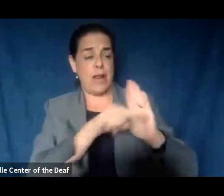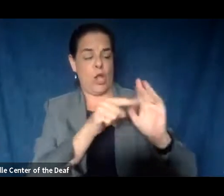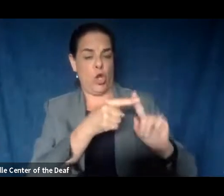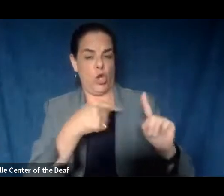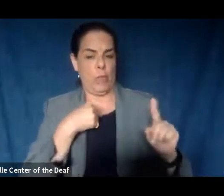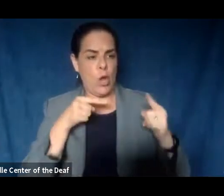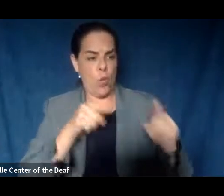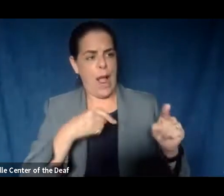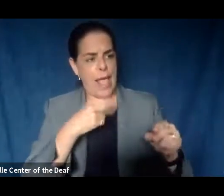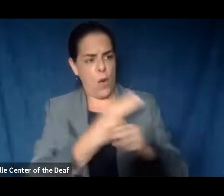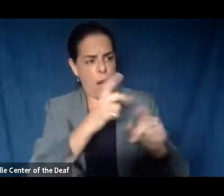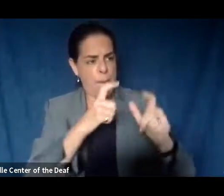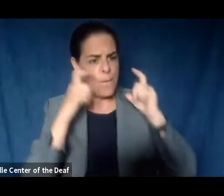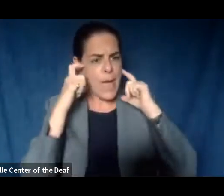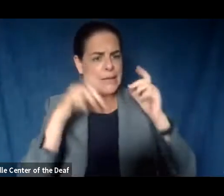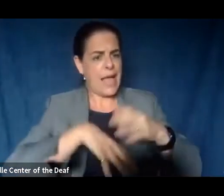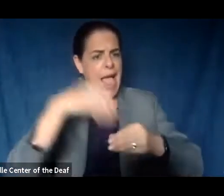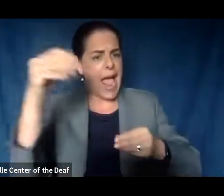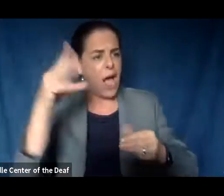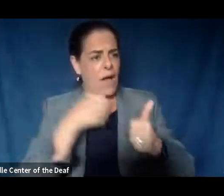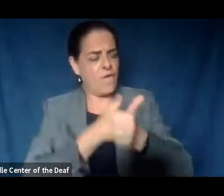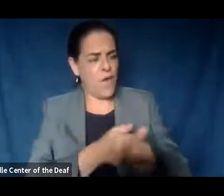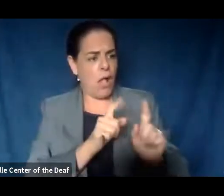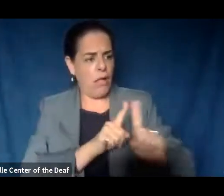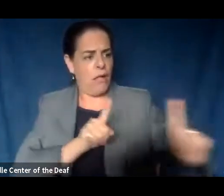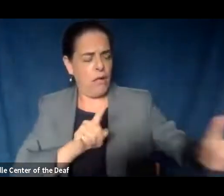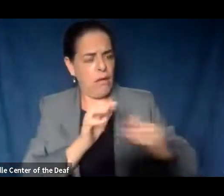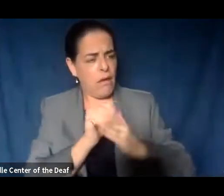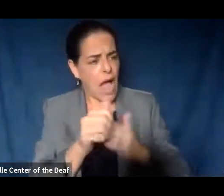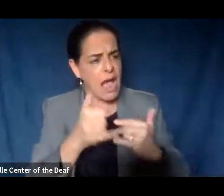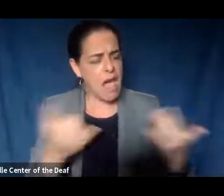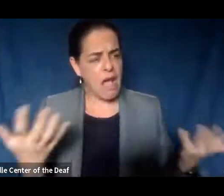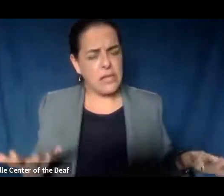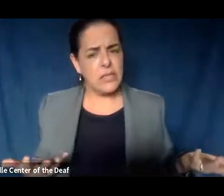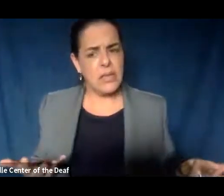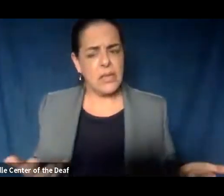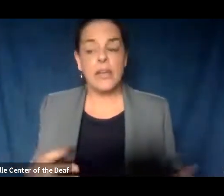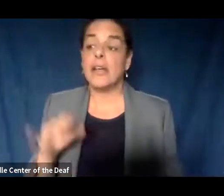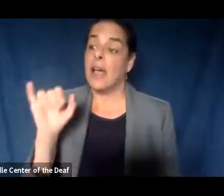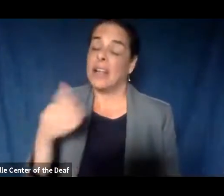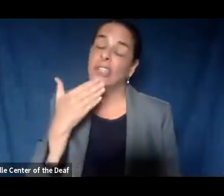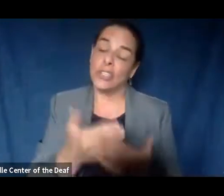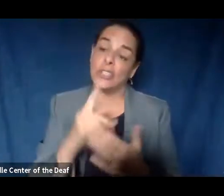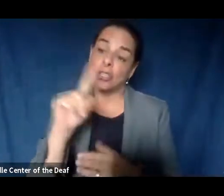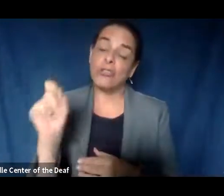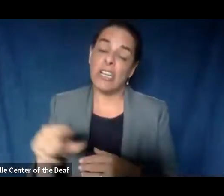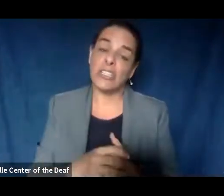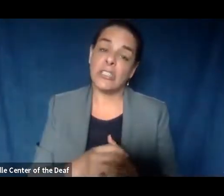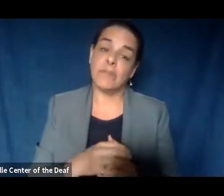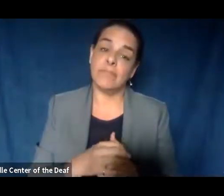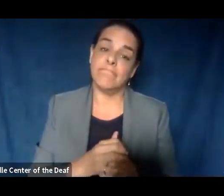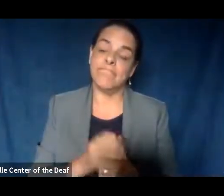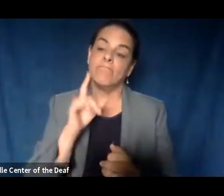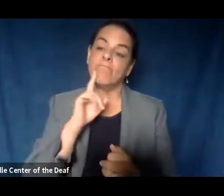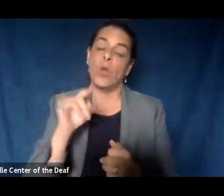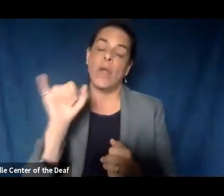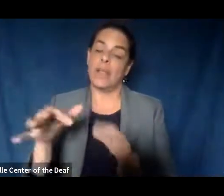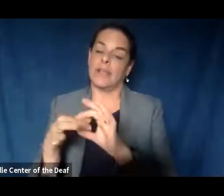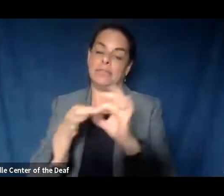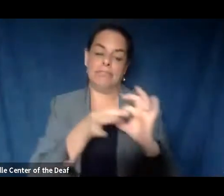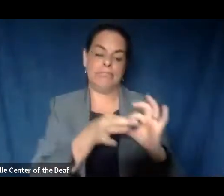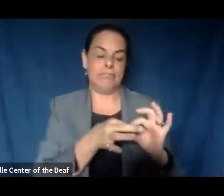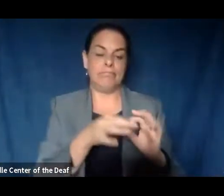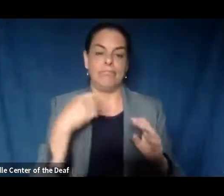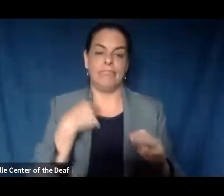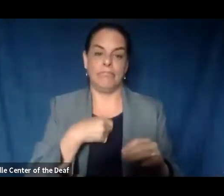while I wear a mask in public and follow social distancing guidelines? It's a great question. And it kind of goes back to what we